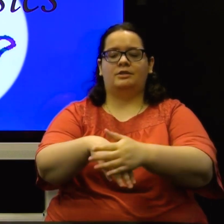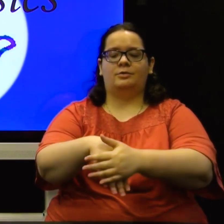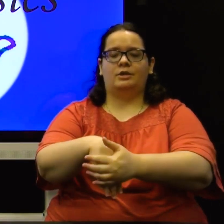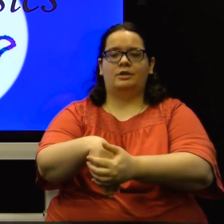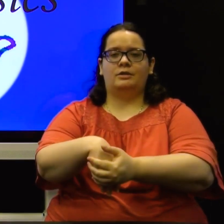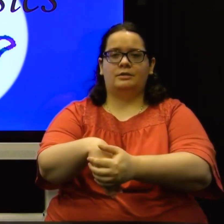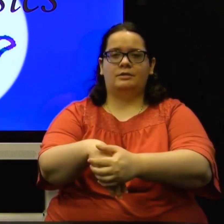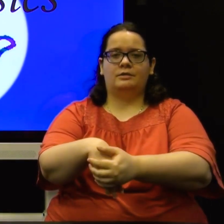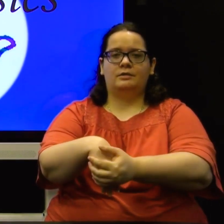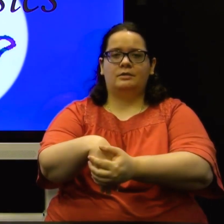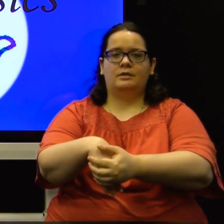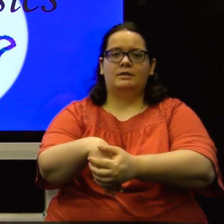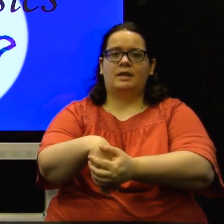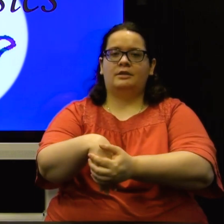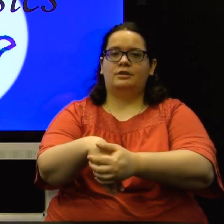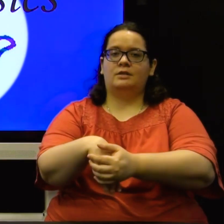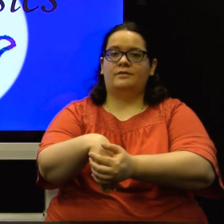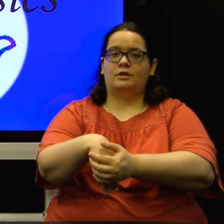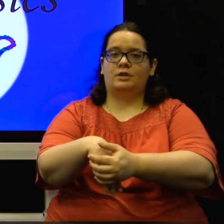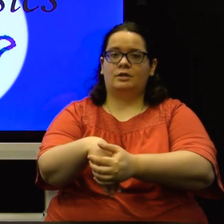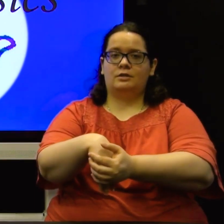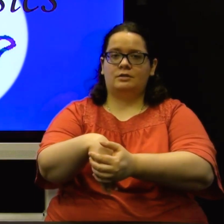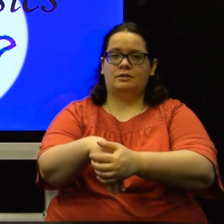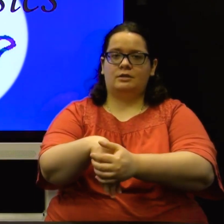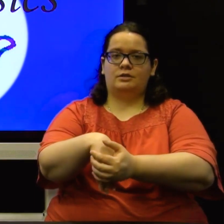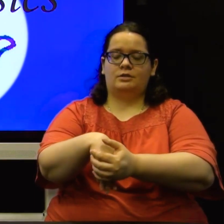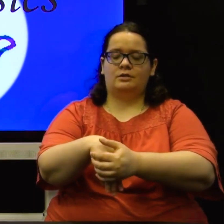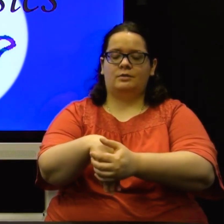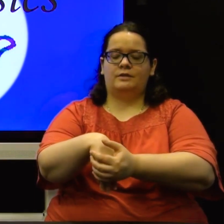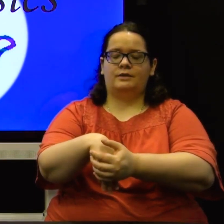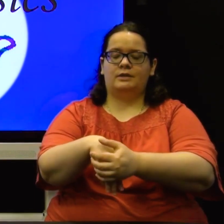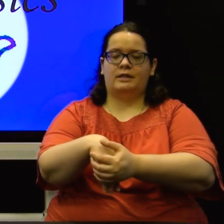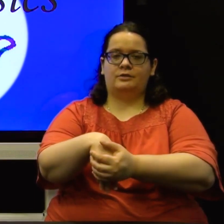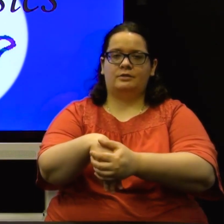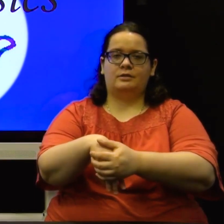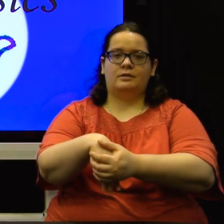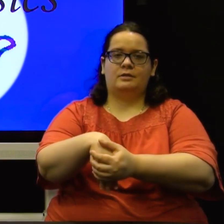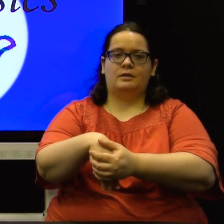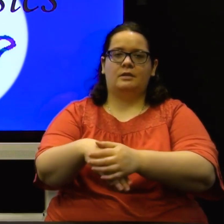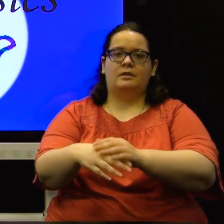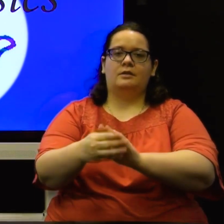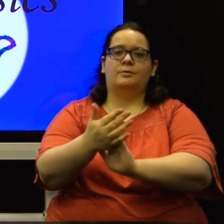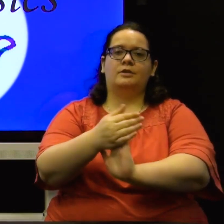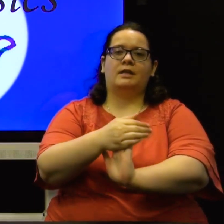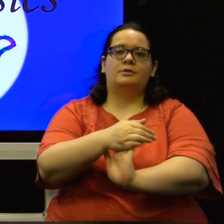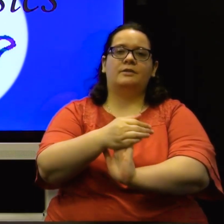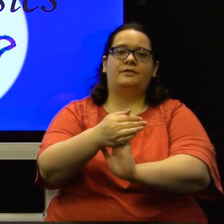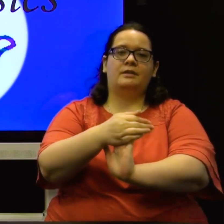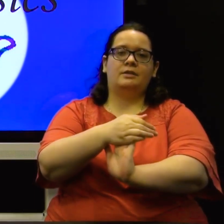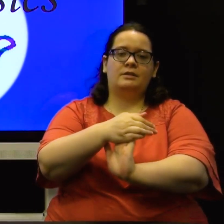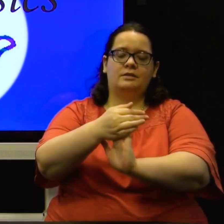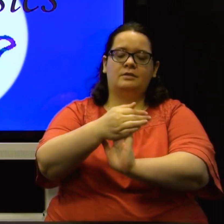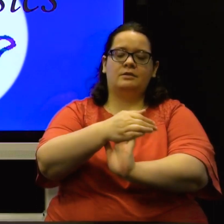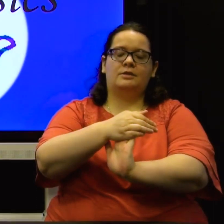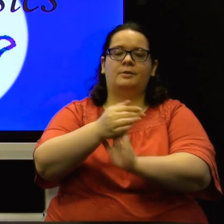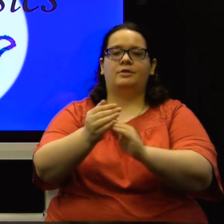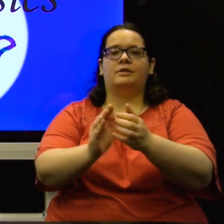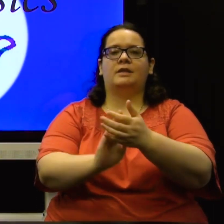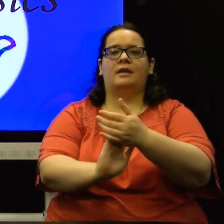to hurt. Signing should never hurt. It should always feel natural. The more natural it feels, the smoother your signing